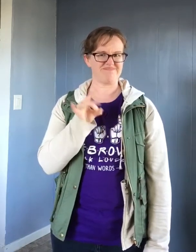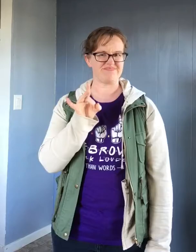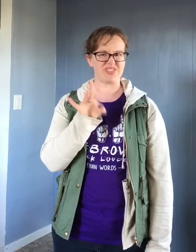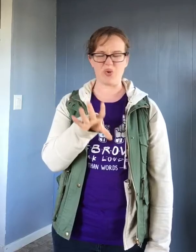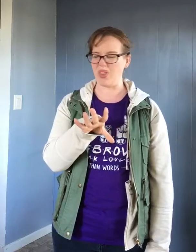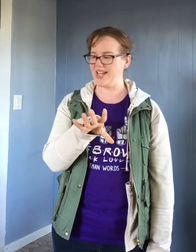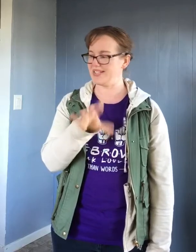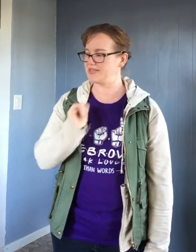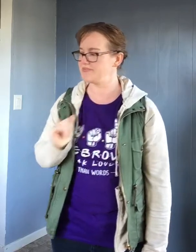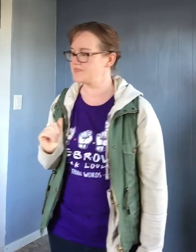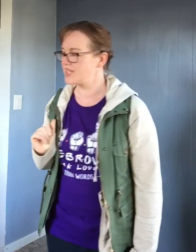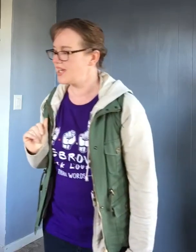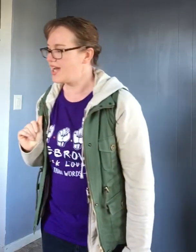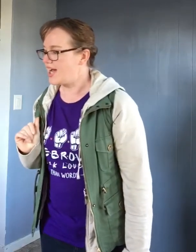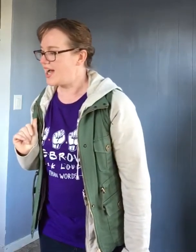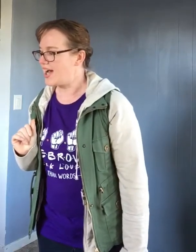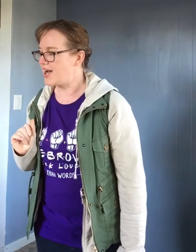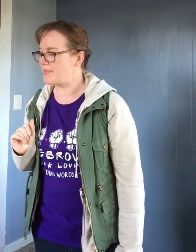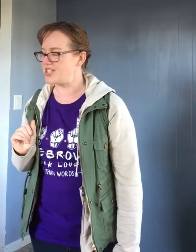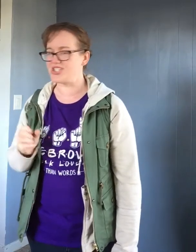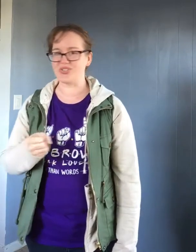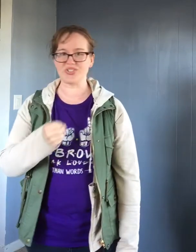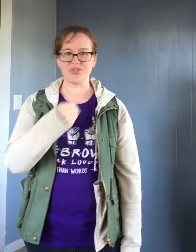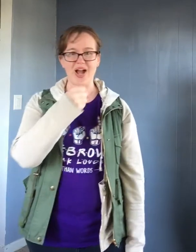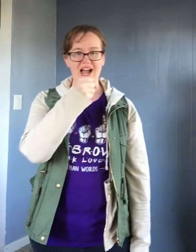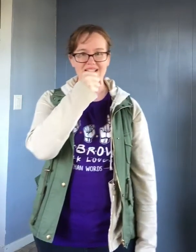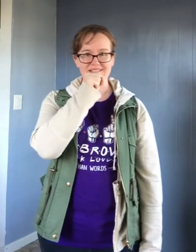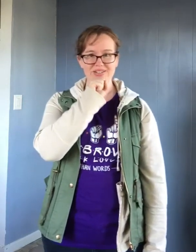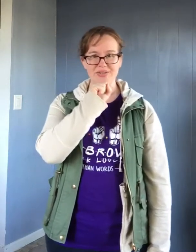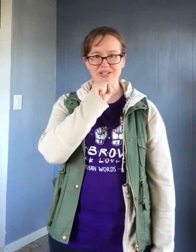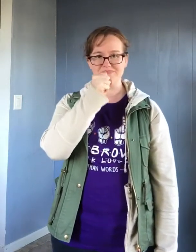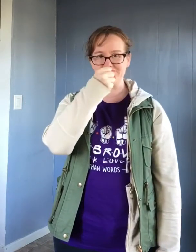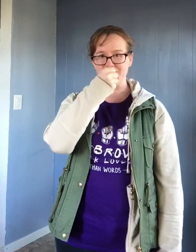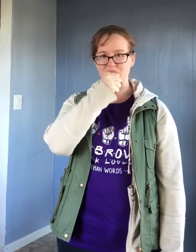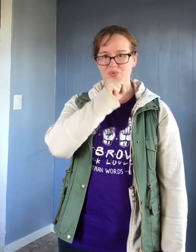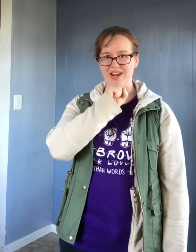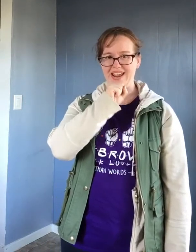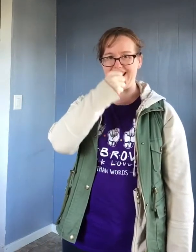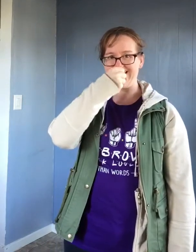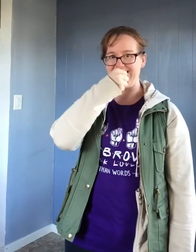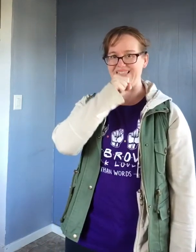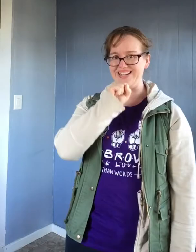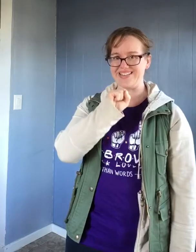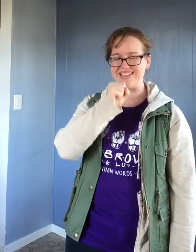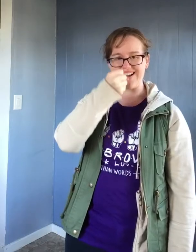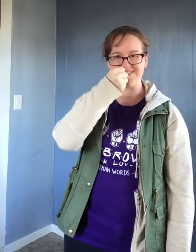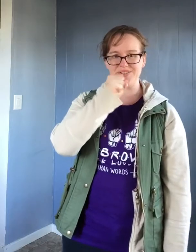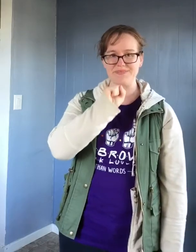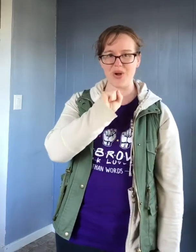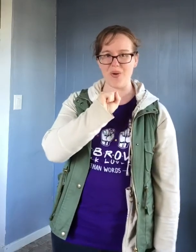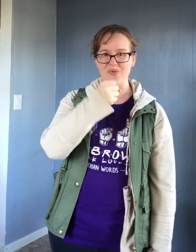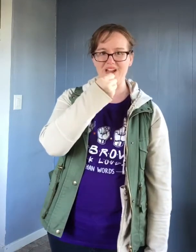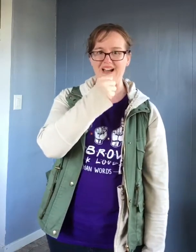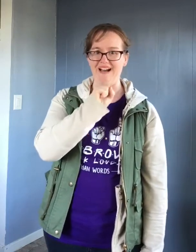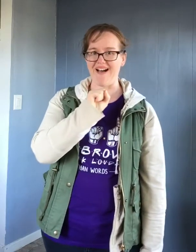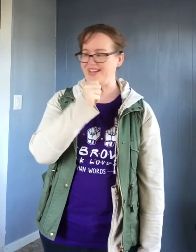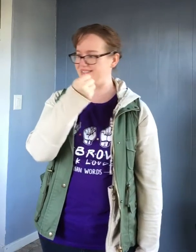Don't like. I showed you ice cream. Your right hand licks the ice cream cone. Ice